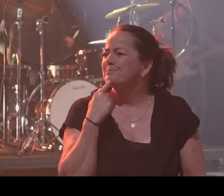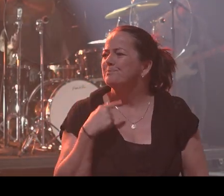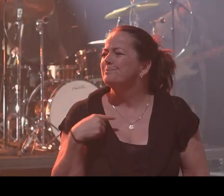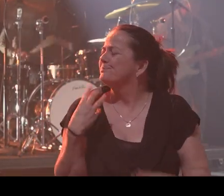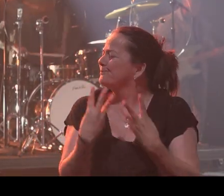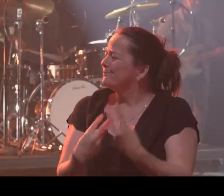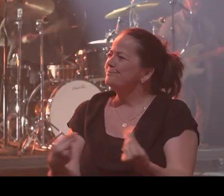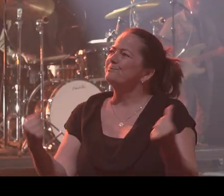all.